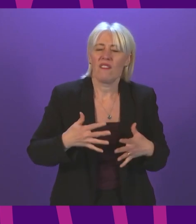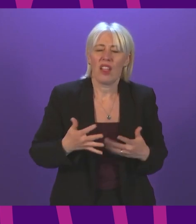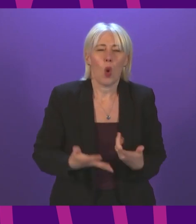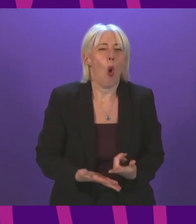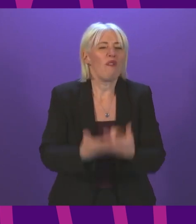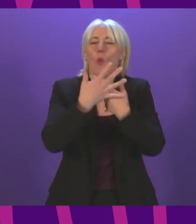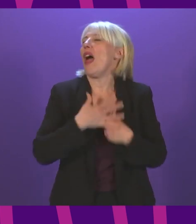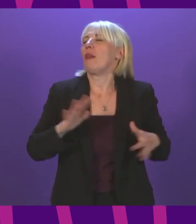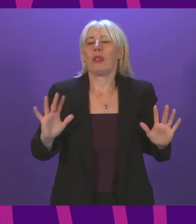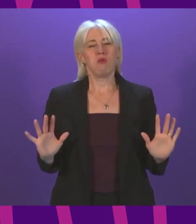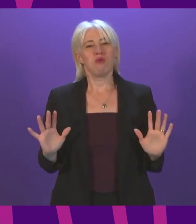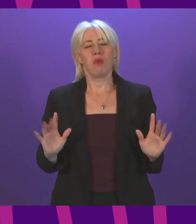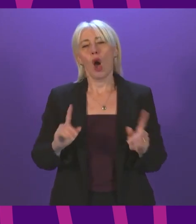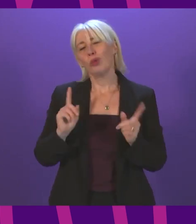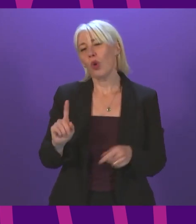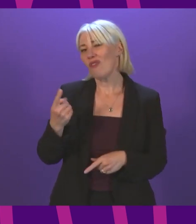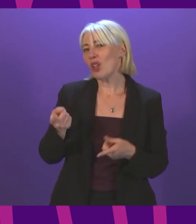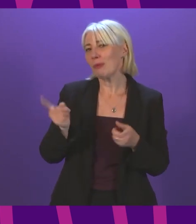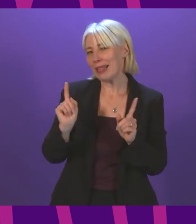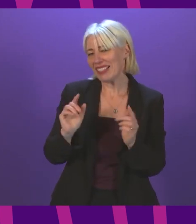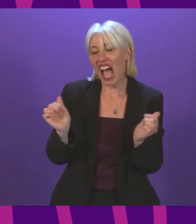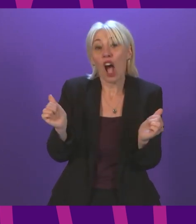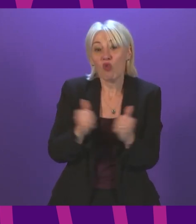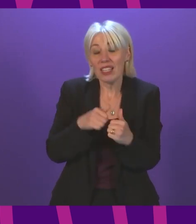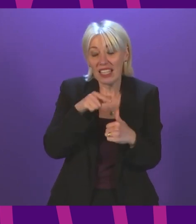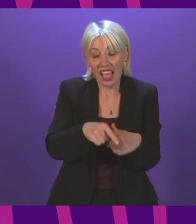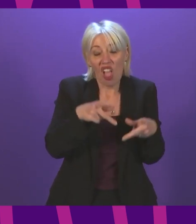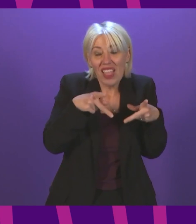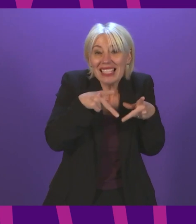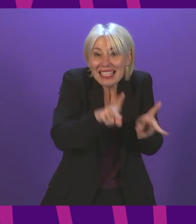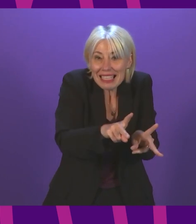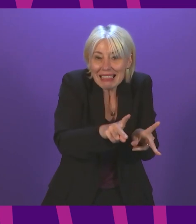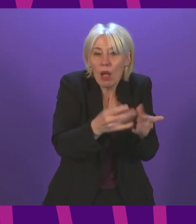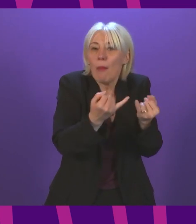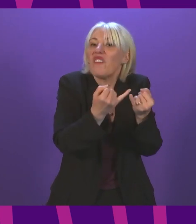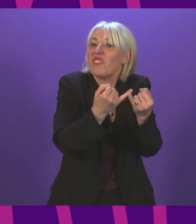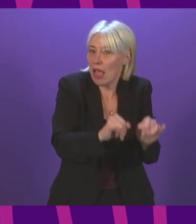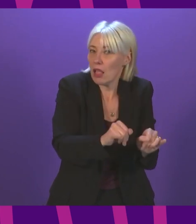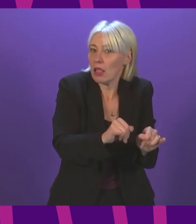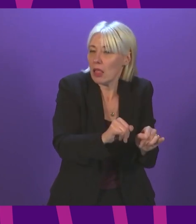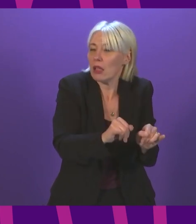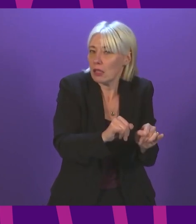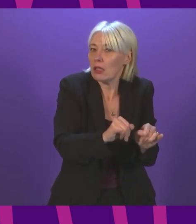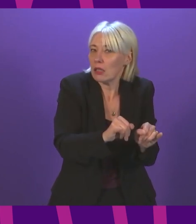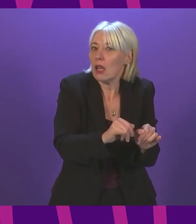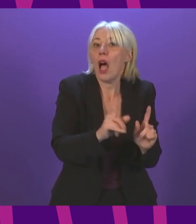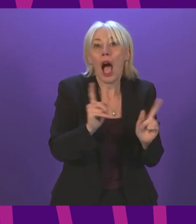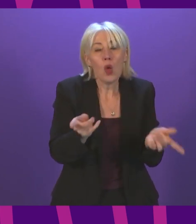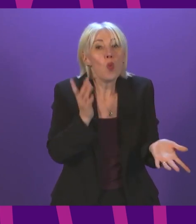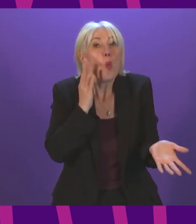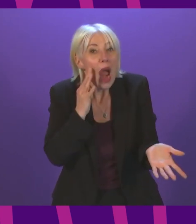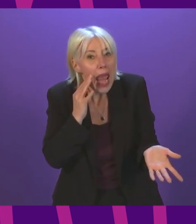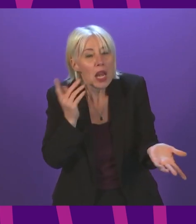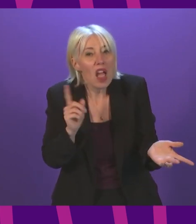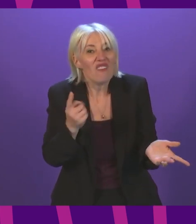So, does the First Minister agree that it is the system that is failing us on the front line? And when will the First